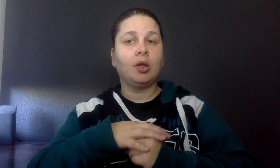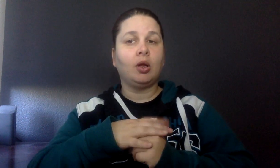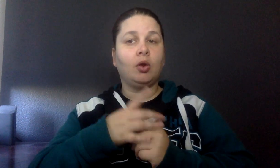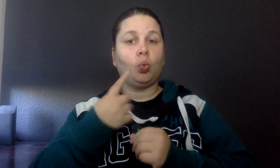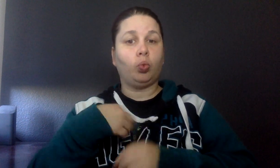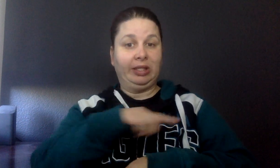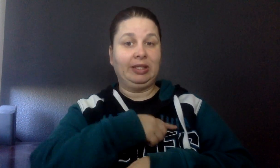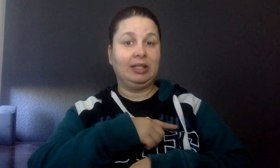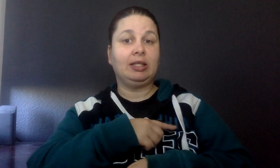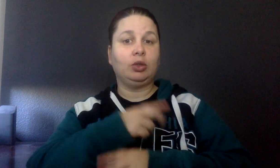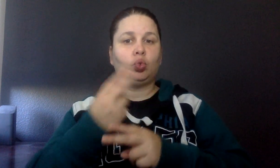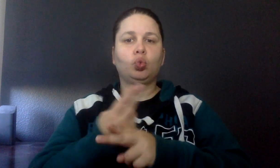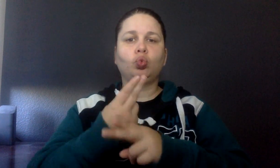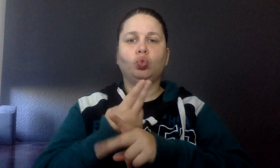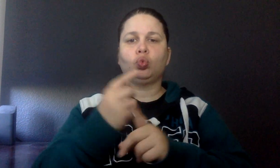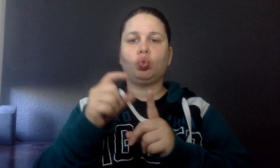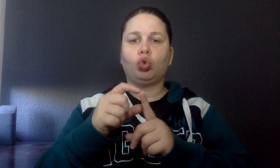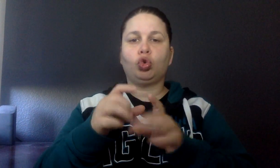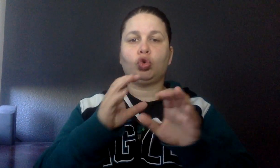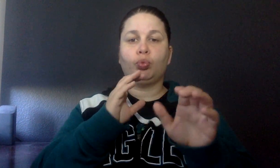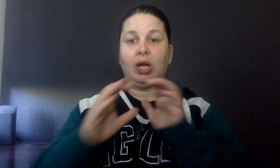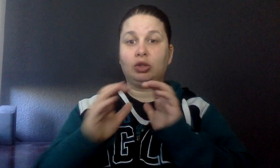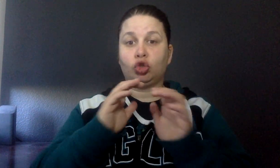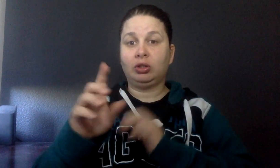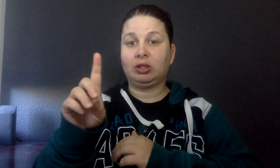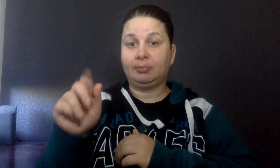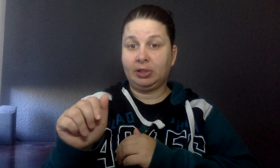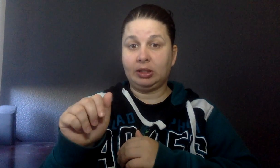I mean, the world of communication is different.